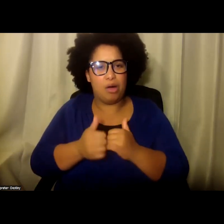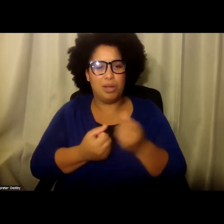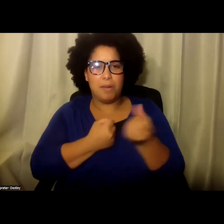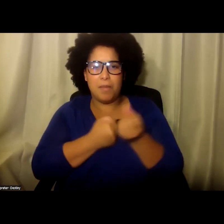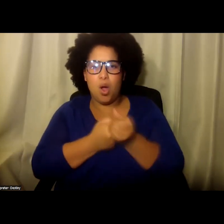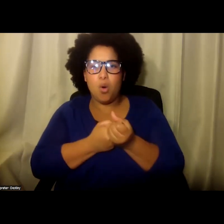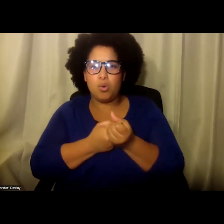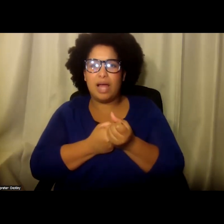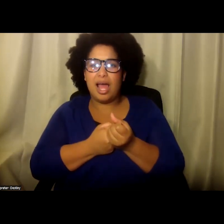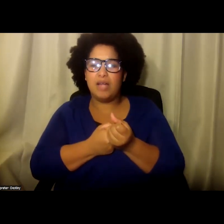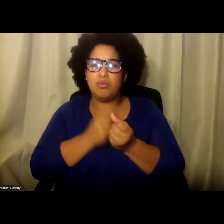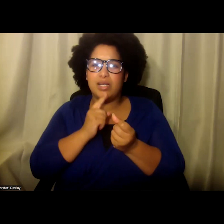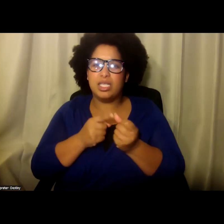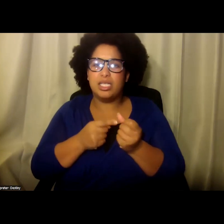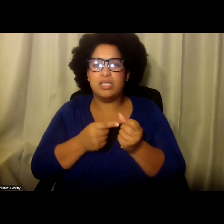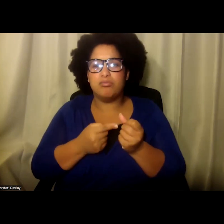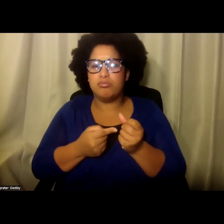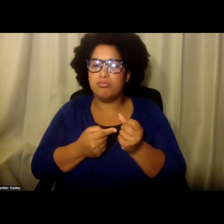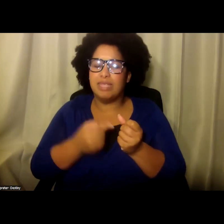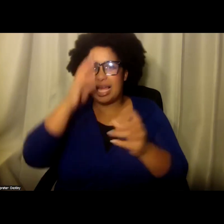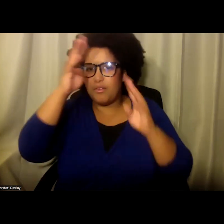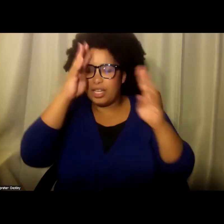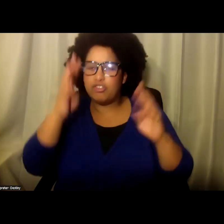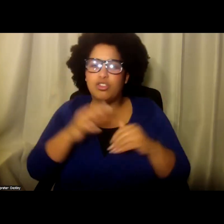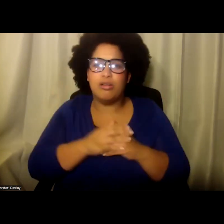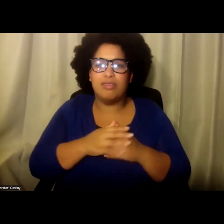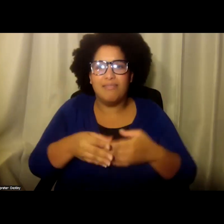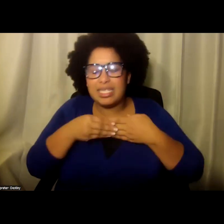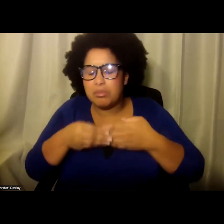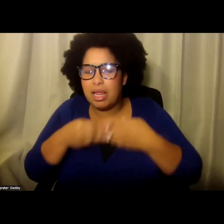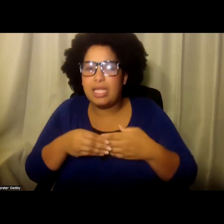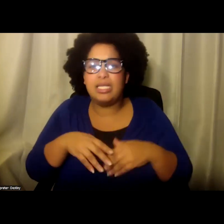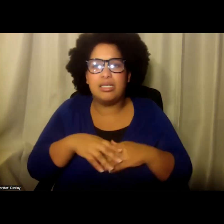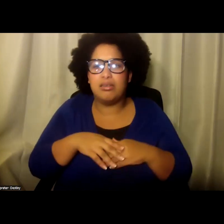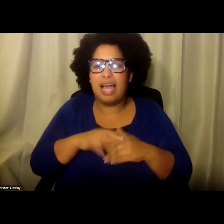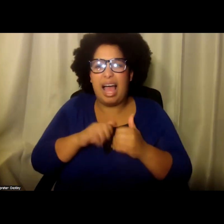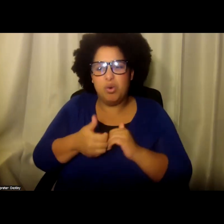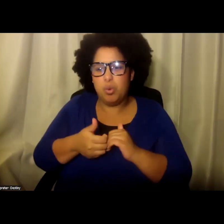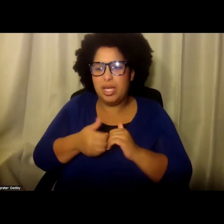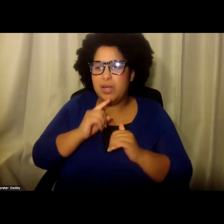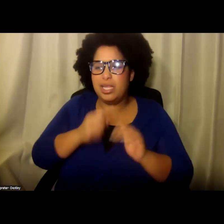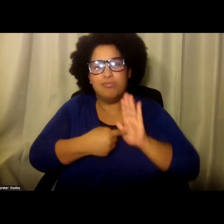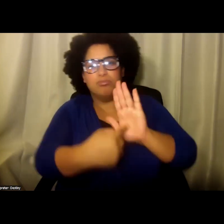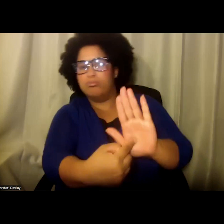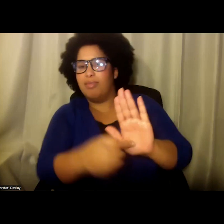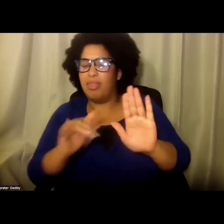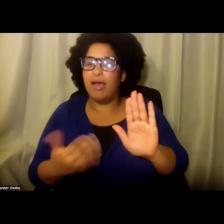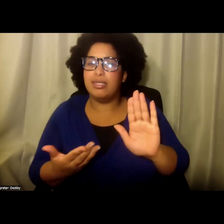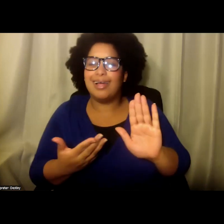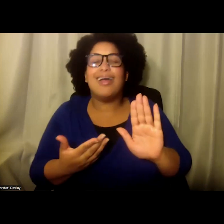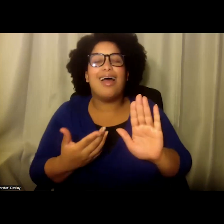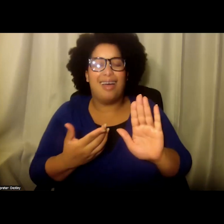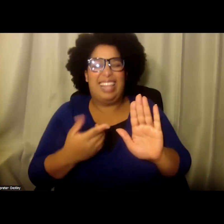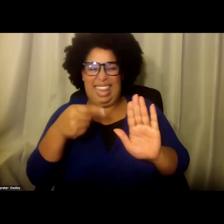lift up the flexibility and innovation? And that's where the concept of Disability Thrive kind of came